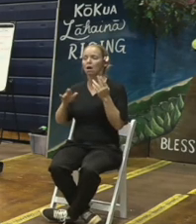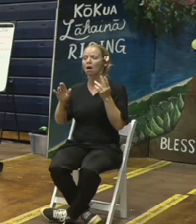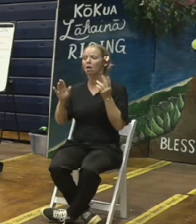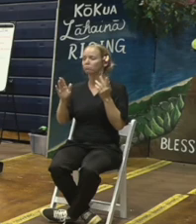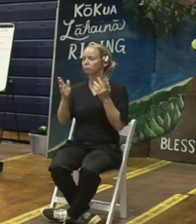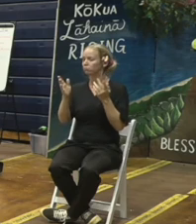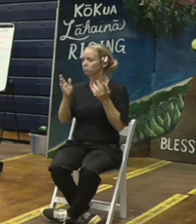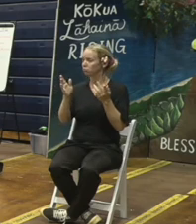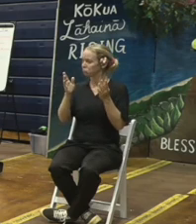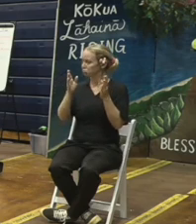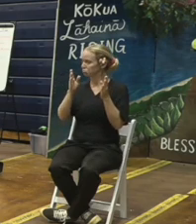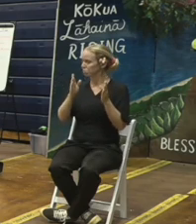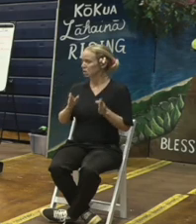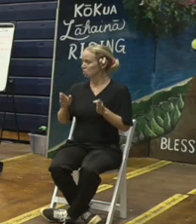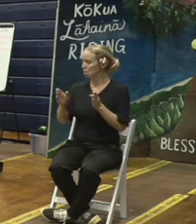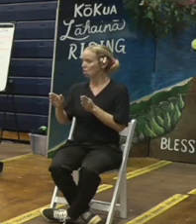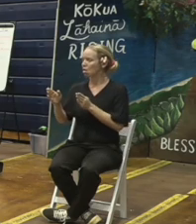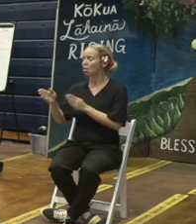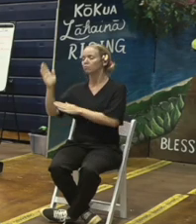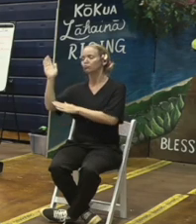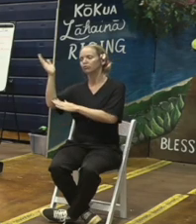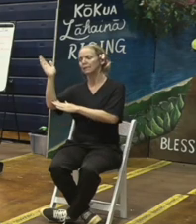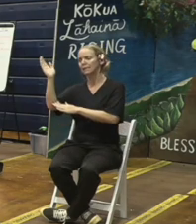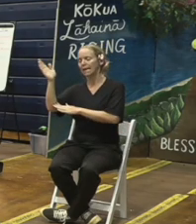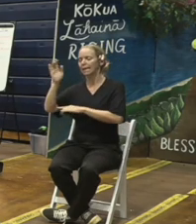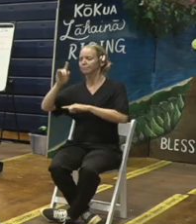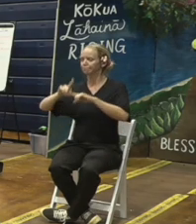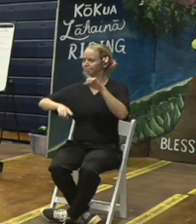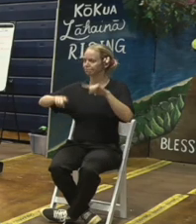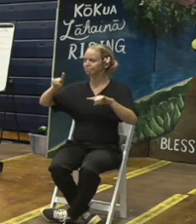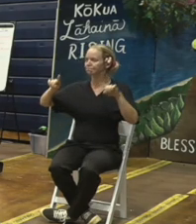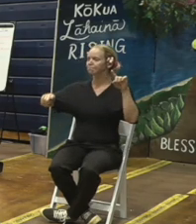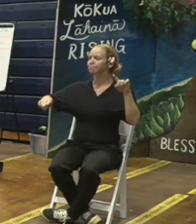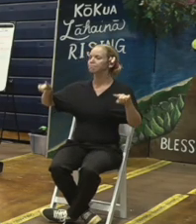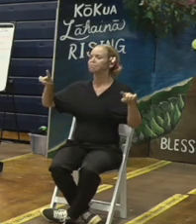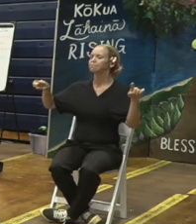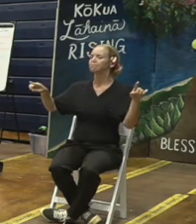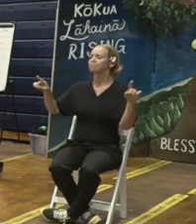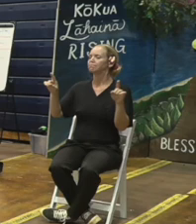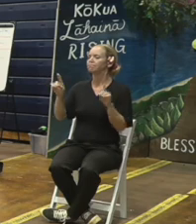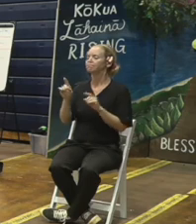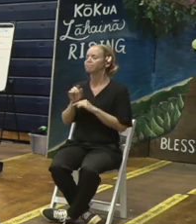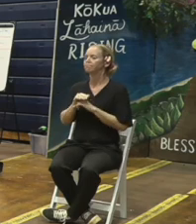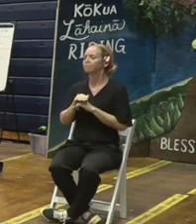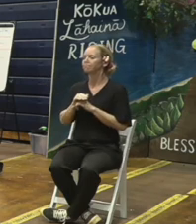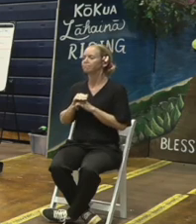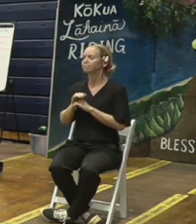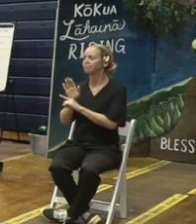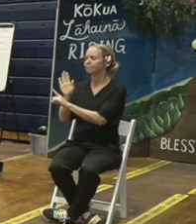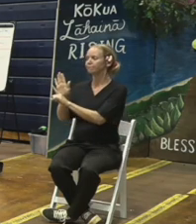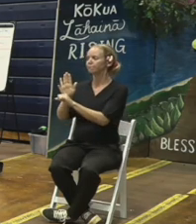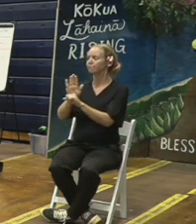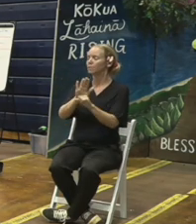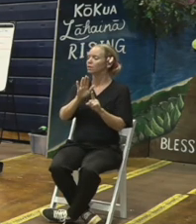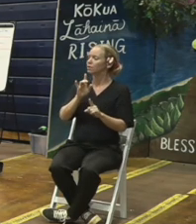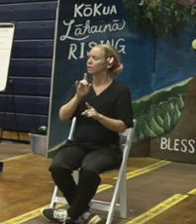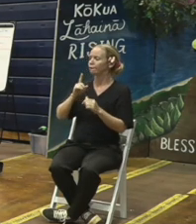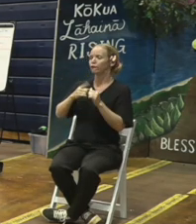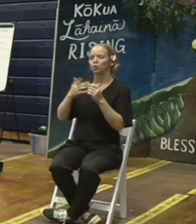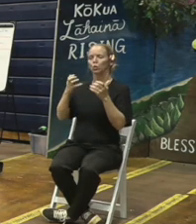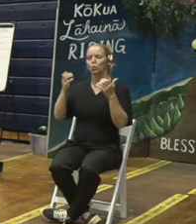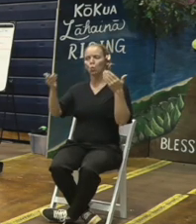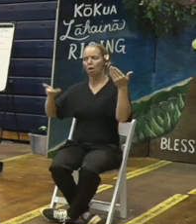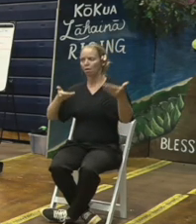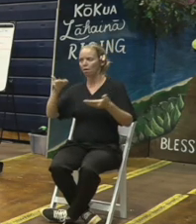a variety of disciplines or subject matter experts. So I just wanted to welcome you here and